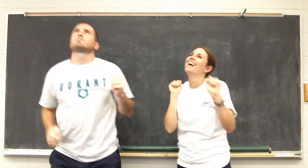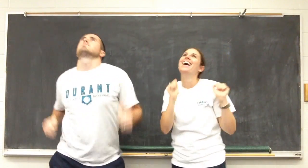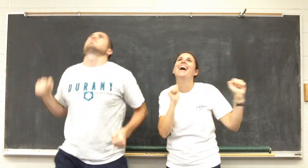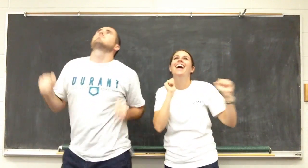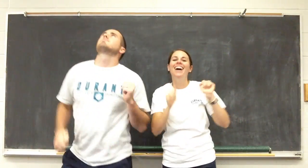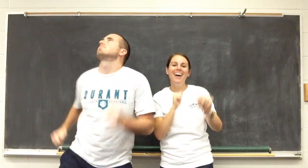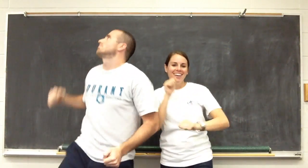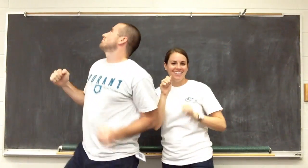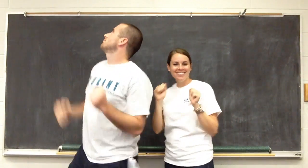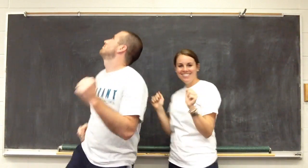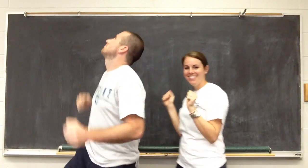People move, people move